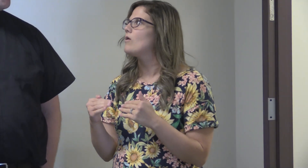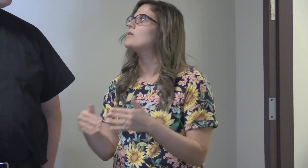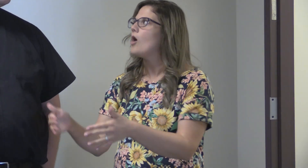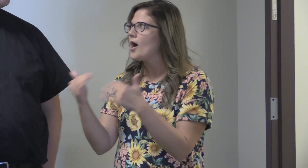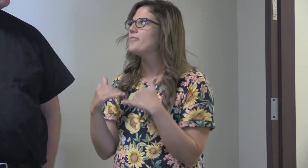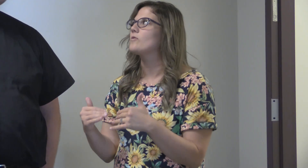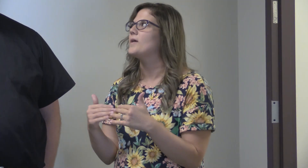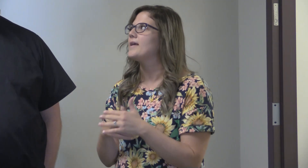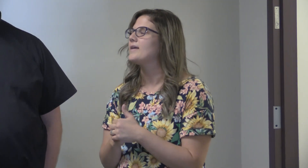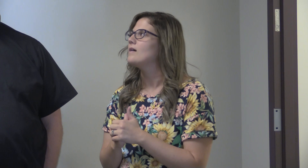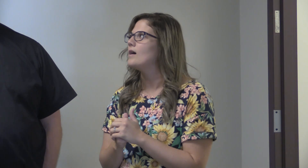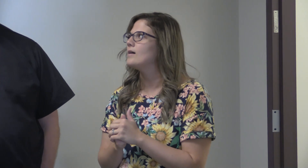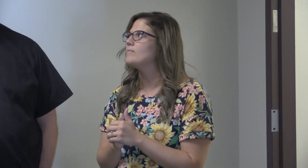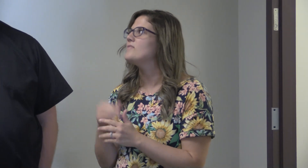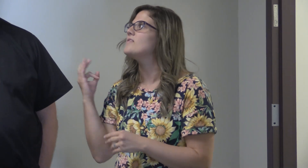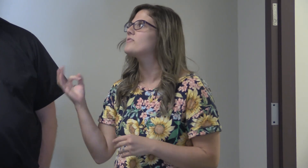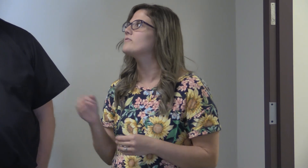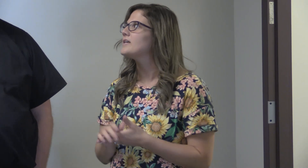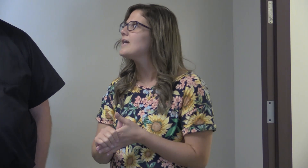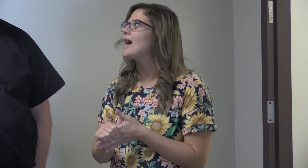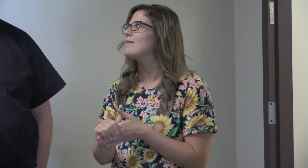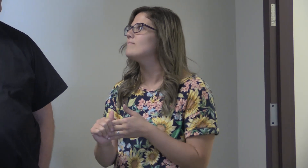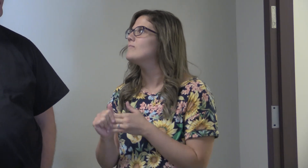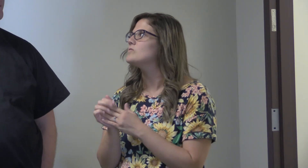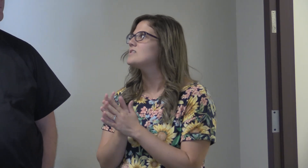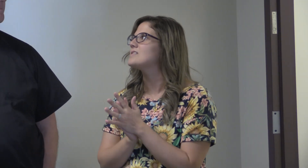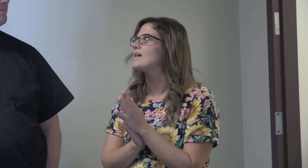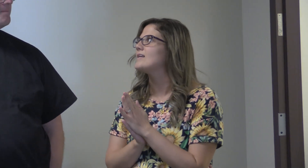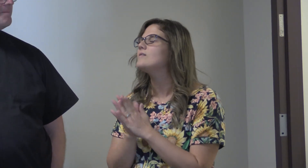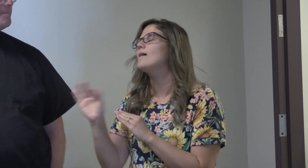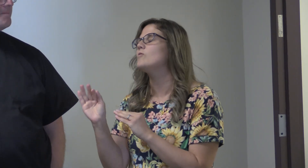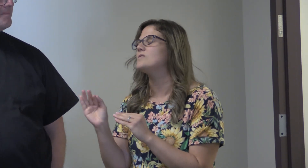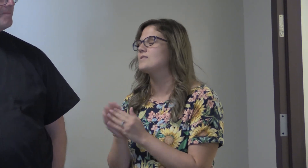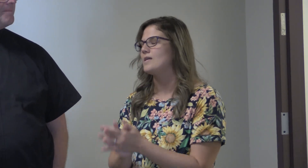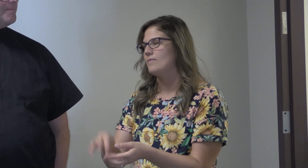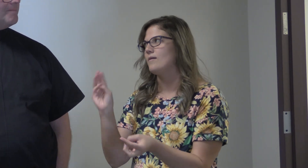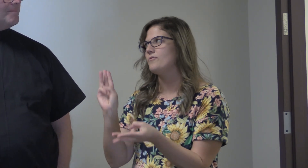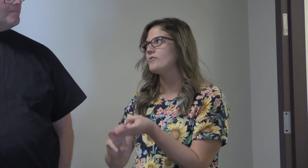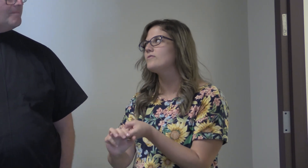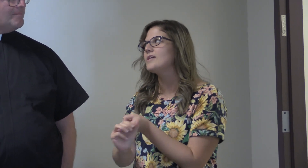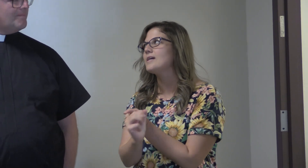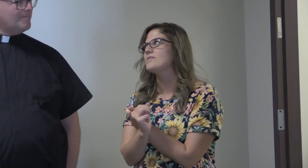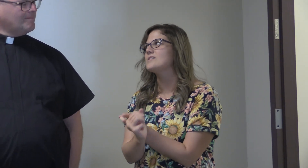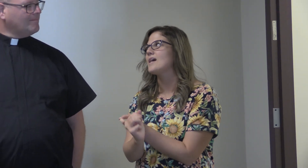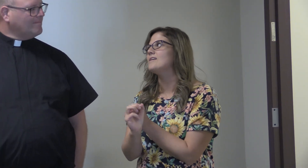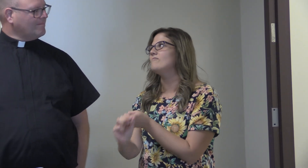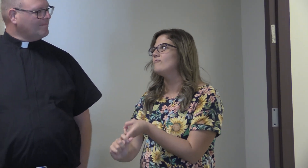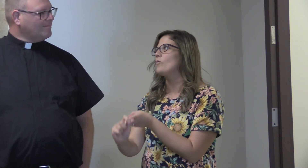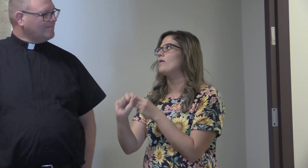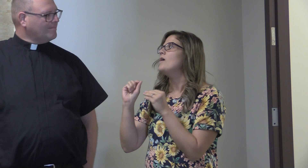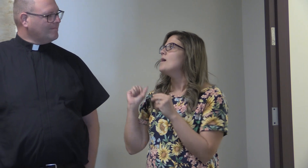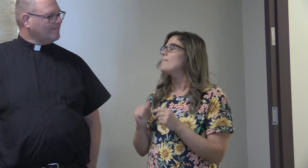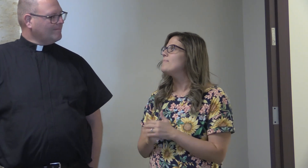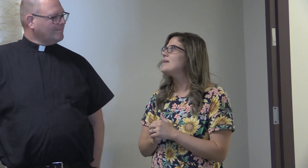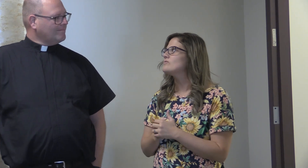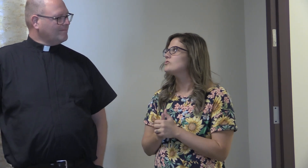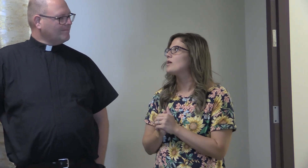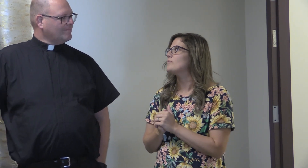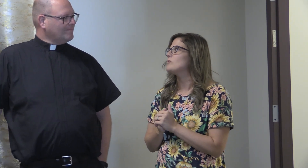on their way. And then thirdly, I'm most excited, not most excited about it. Thirdly, I'm excited for my pencil sharpener